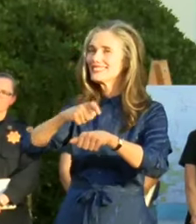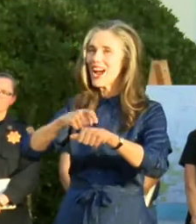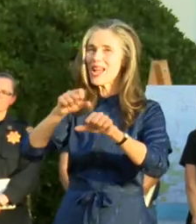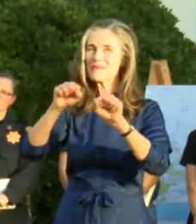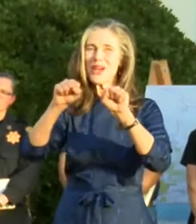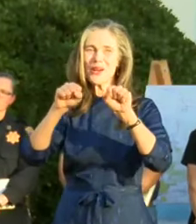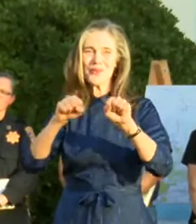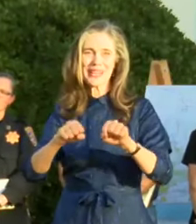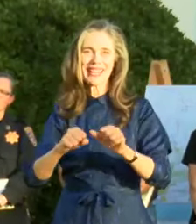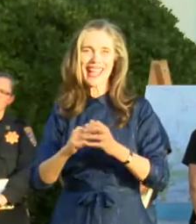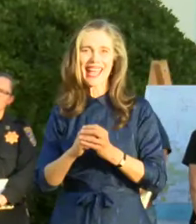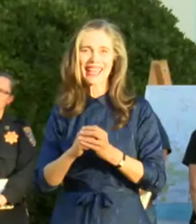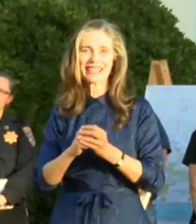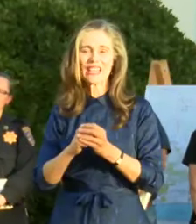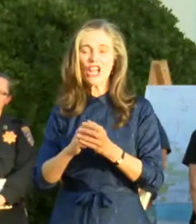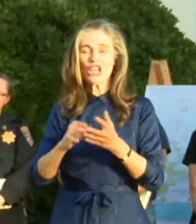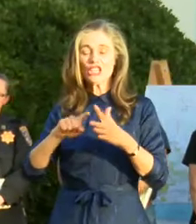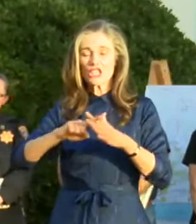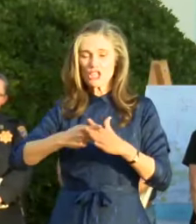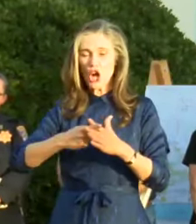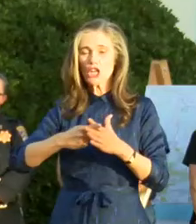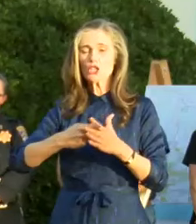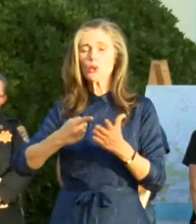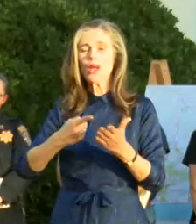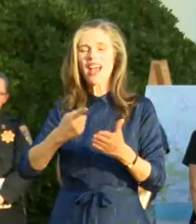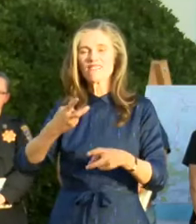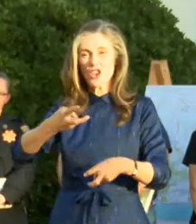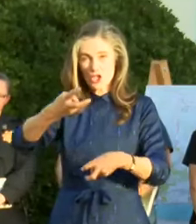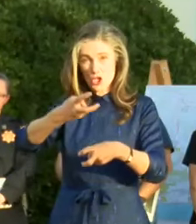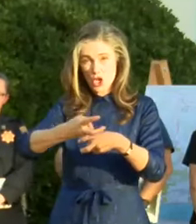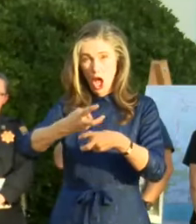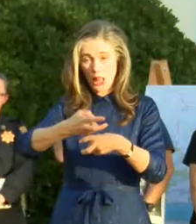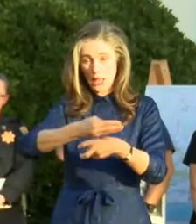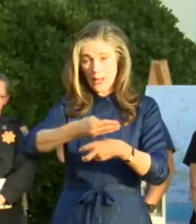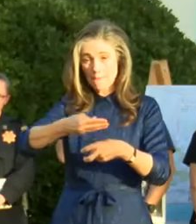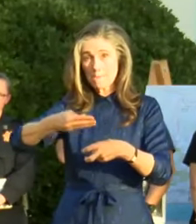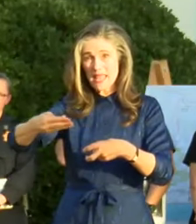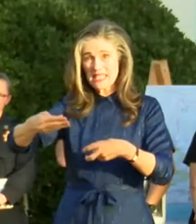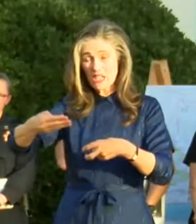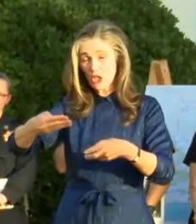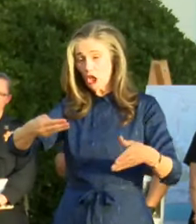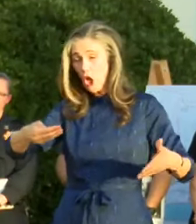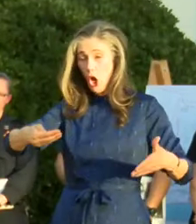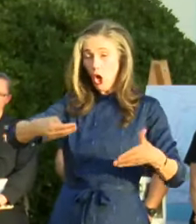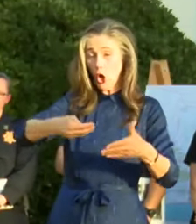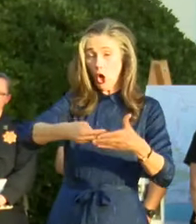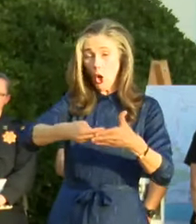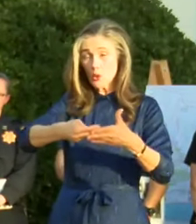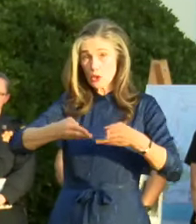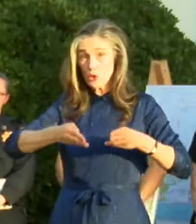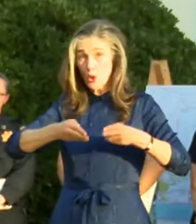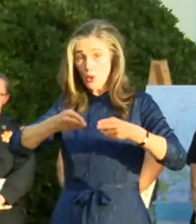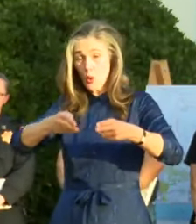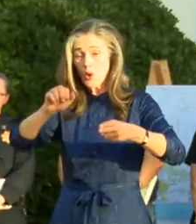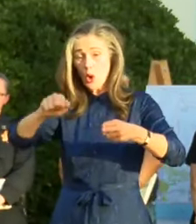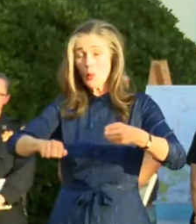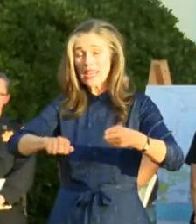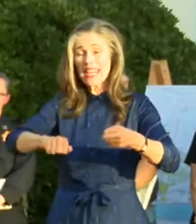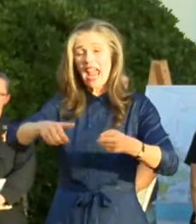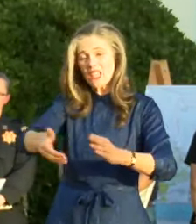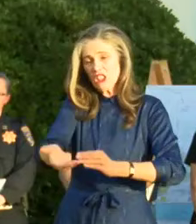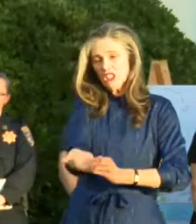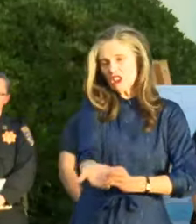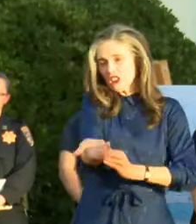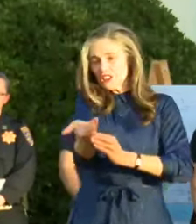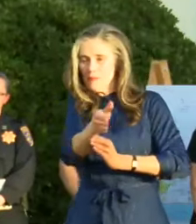we are able to remove solid material that is closest to the roadway. So we're very pleased